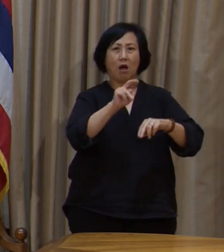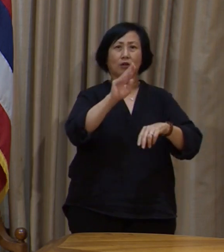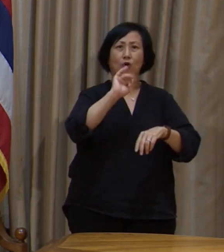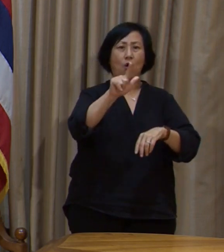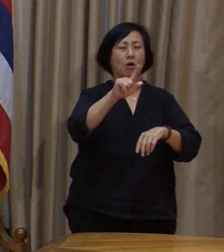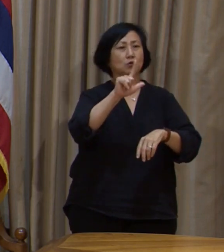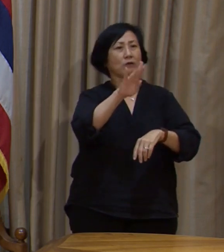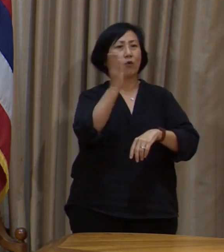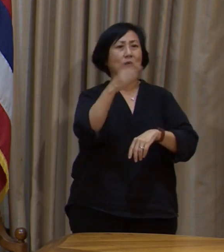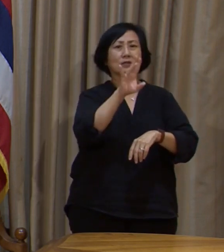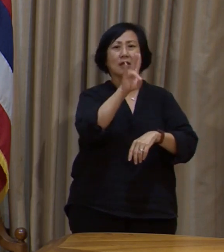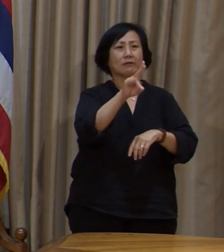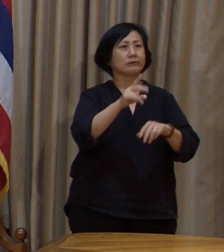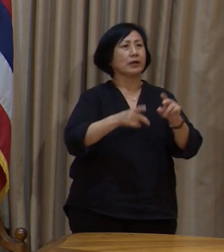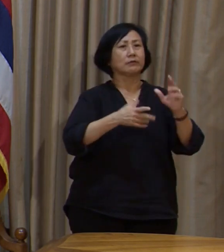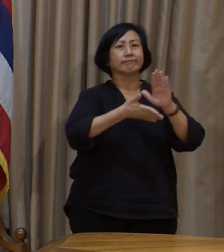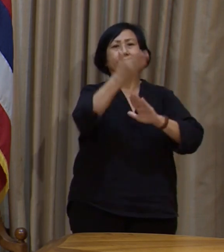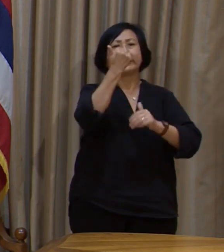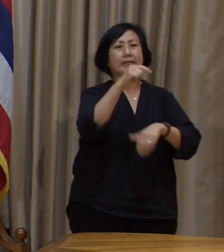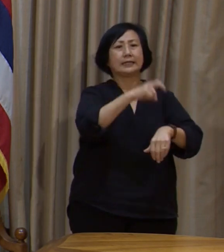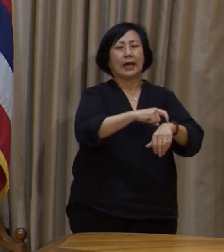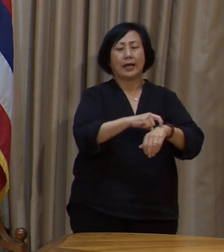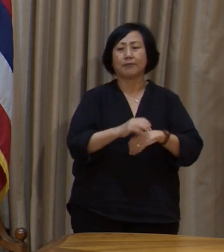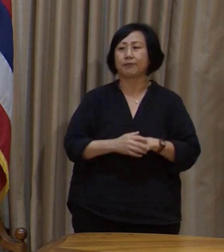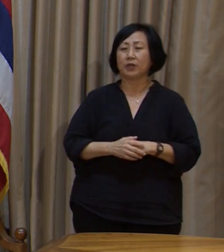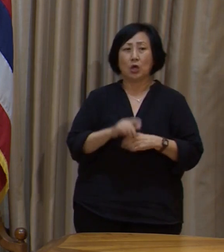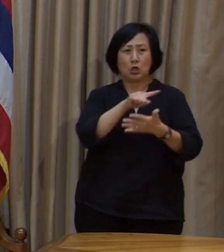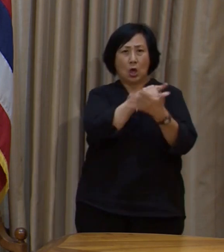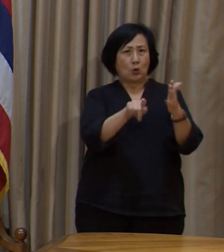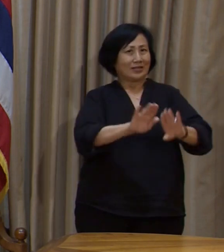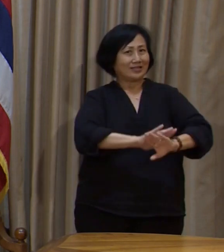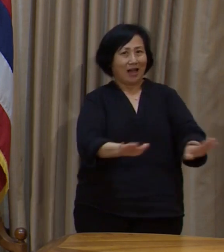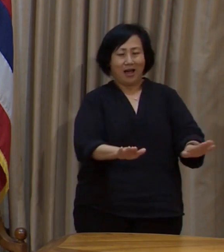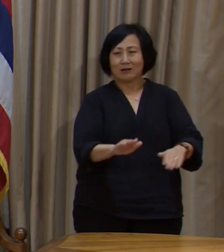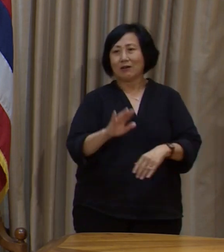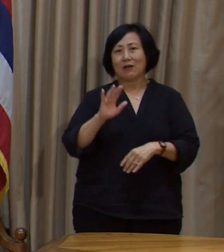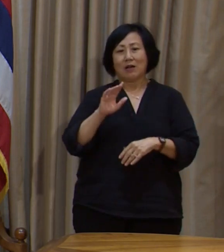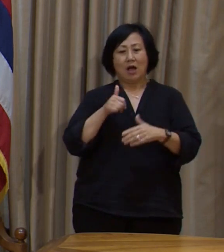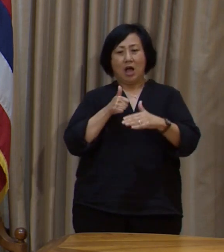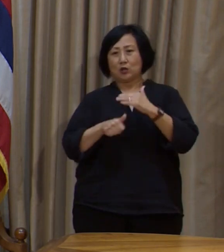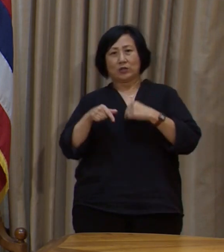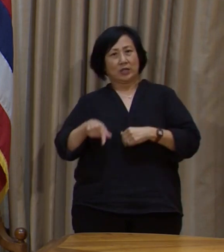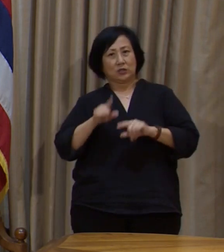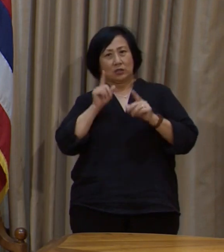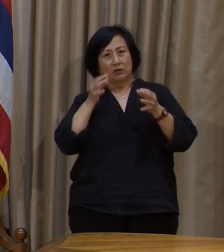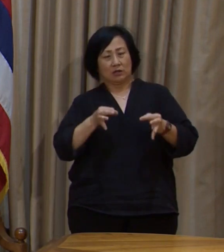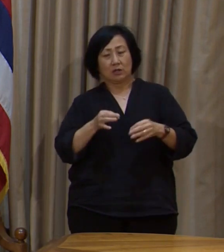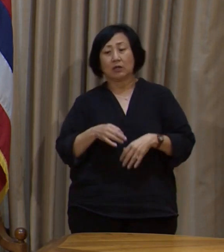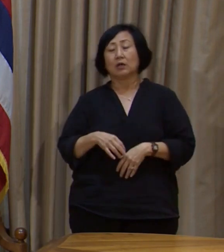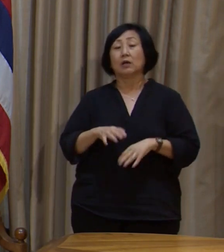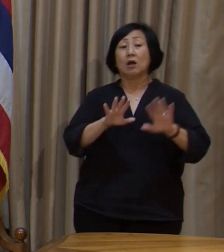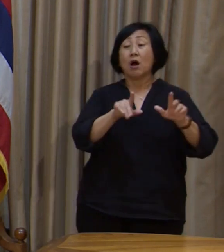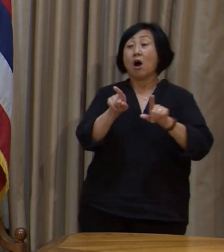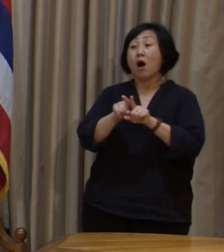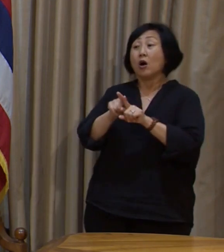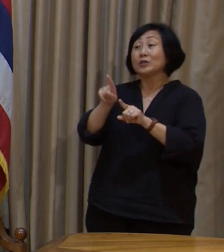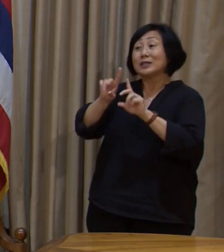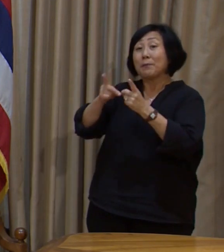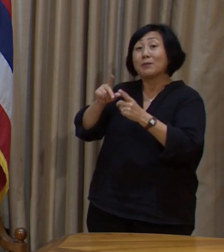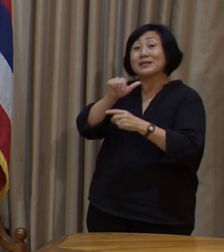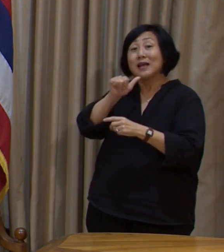-7 operations. In addition, those departments that are not general funded